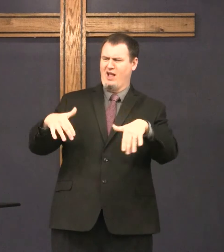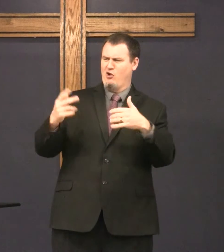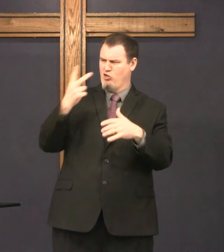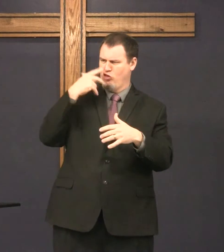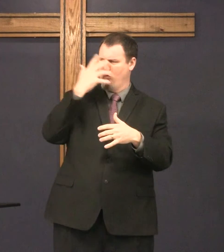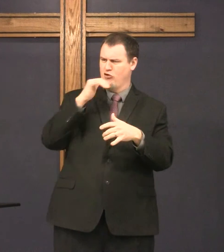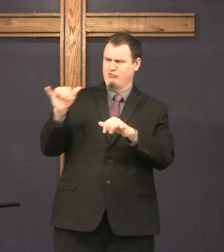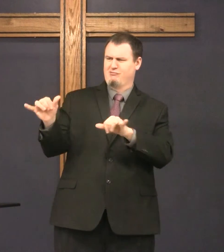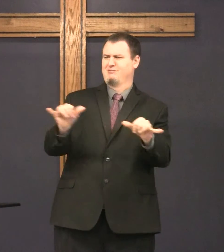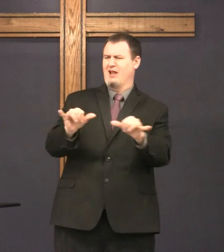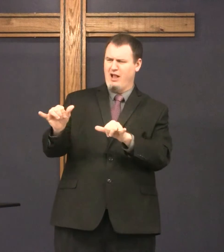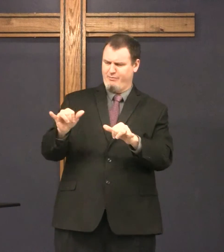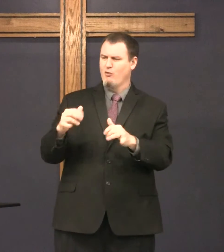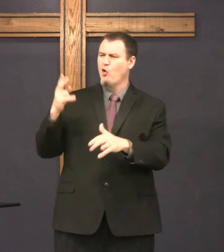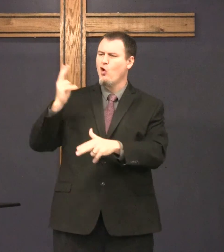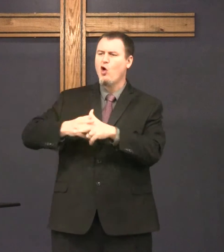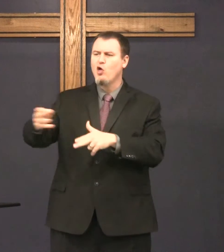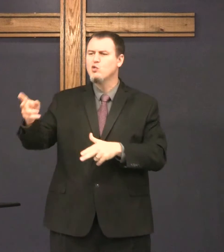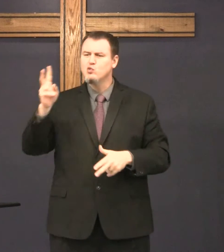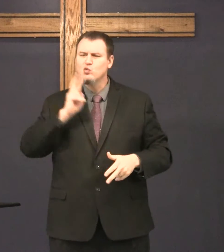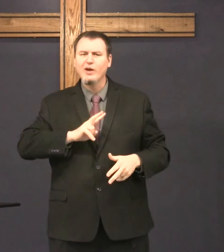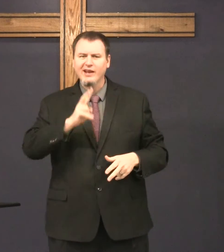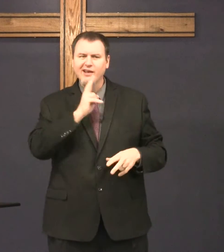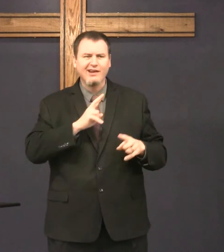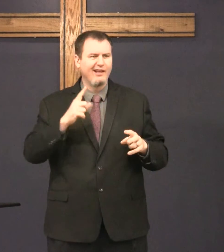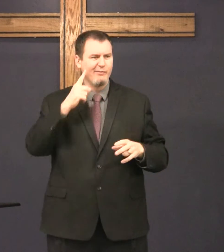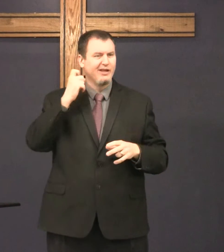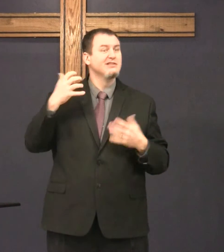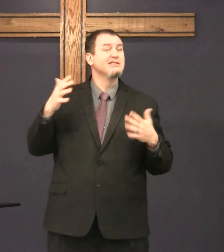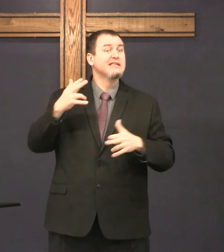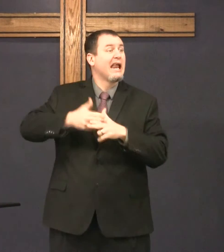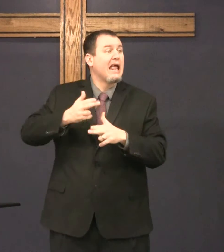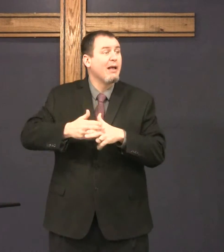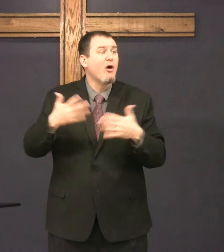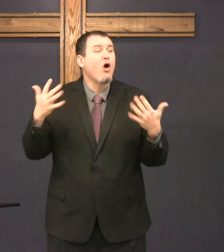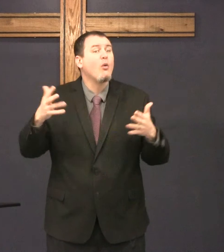Put Jesus and Thomas together and he would realize they looked like twins.